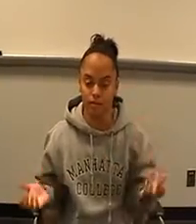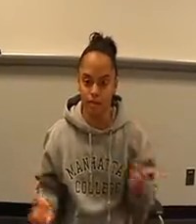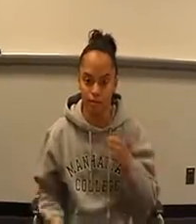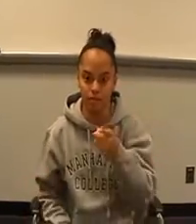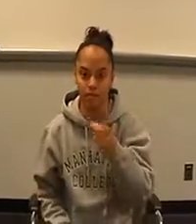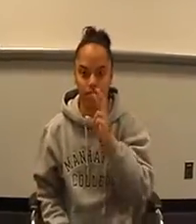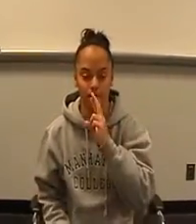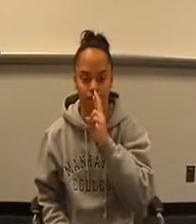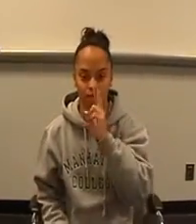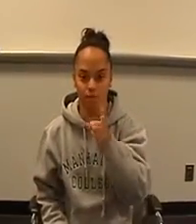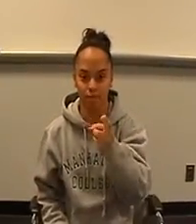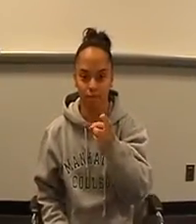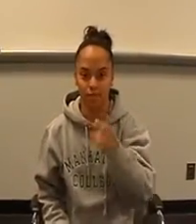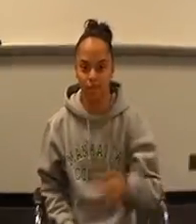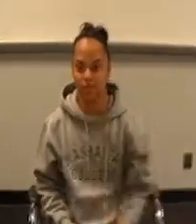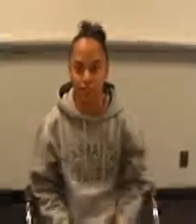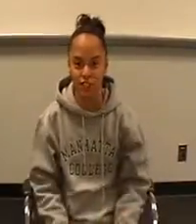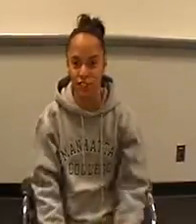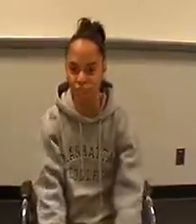where you are. Great job.